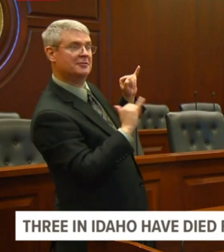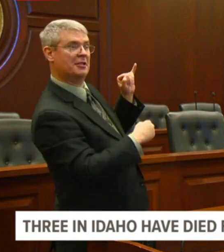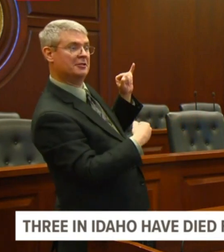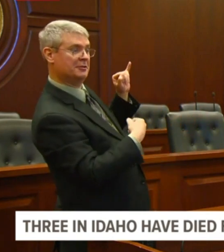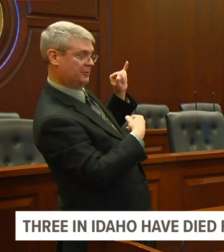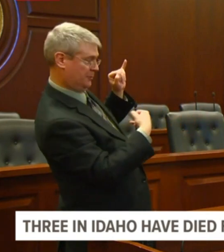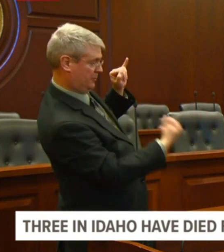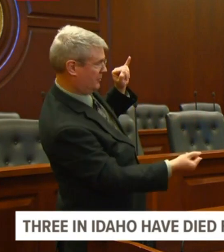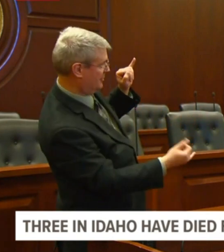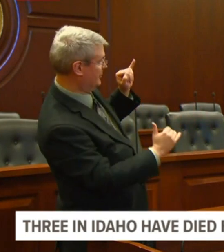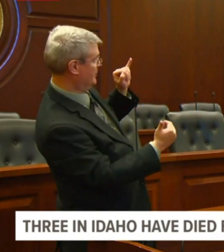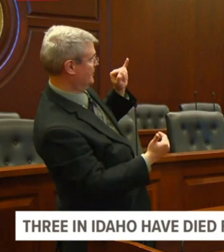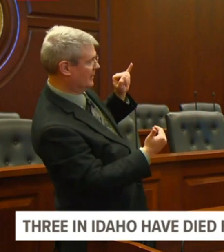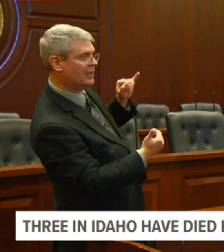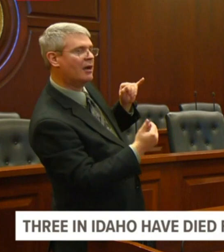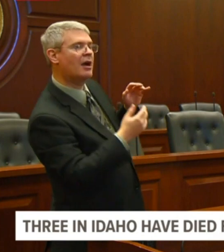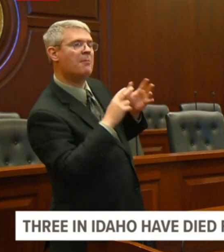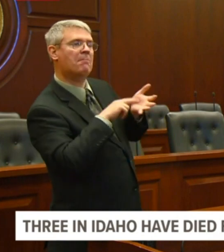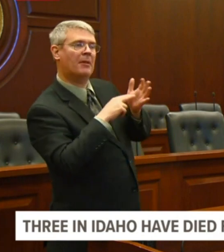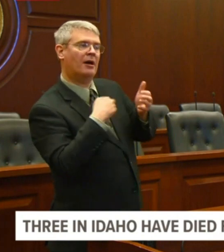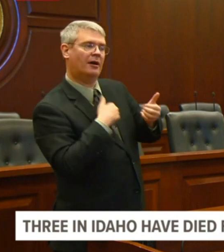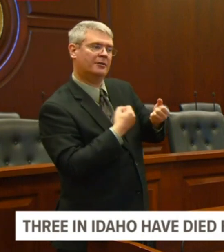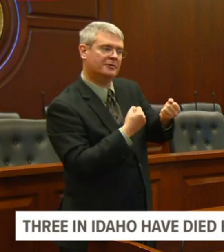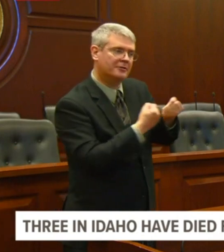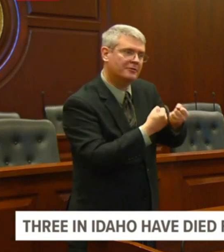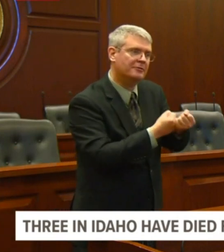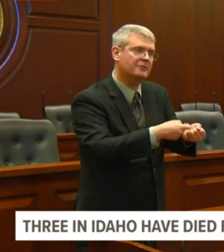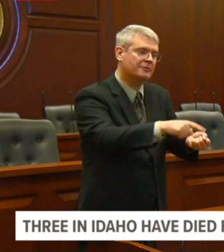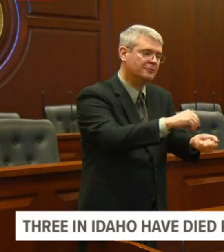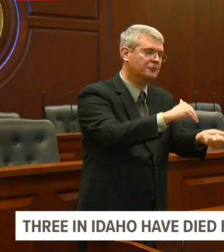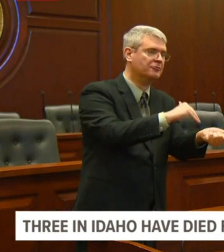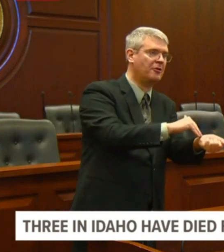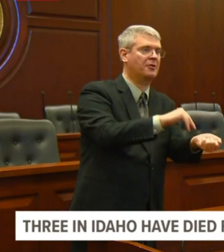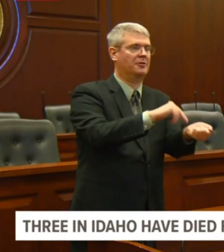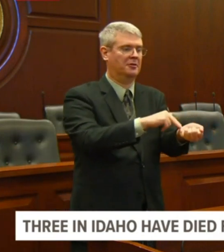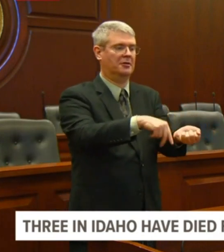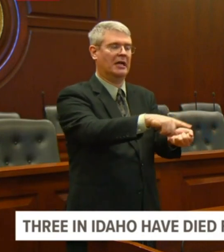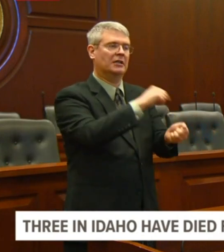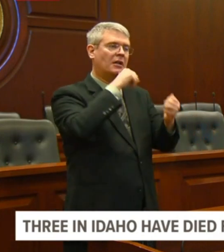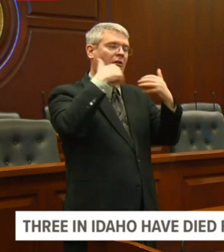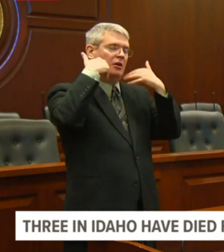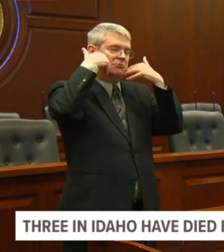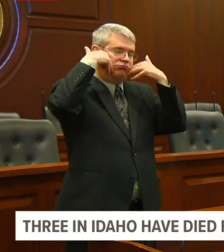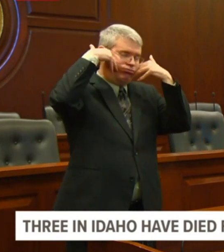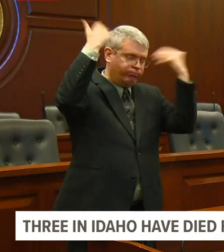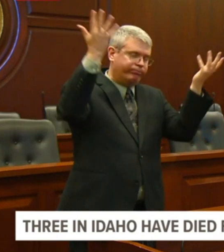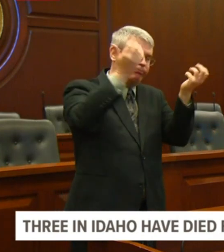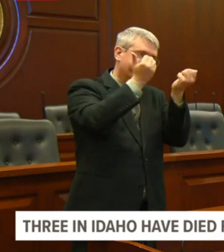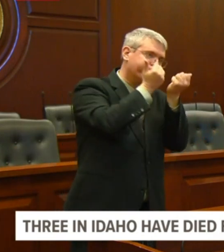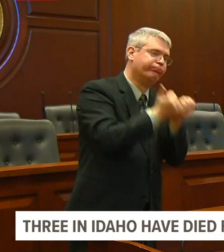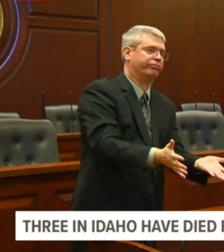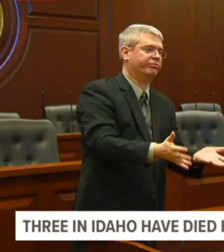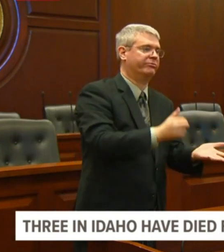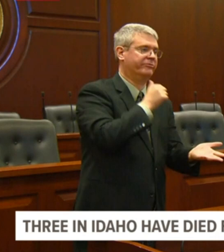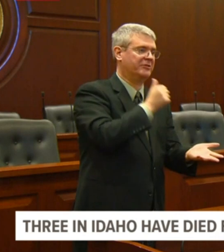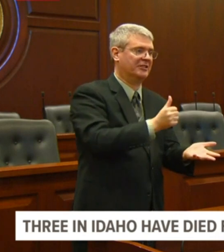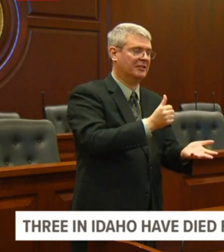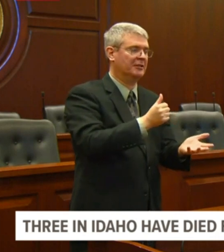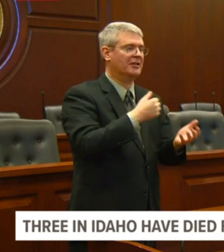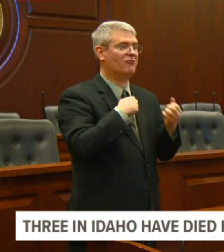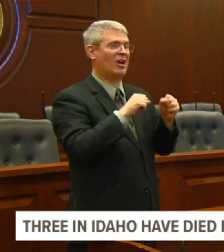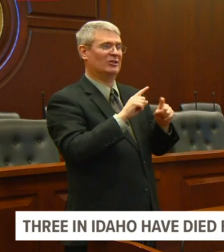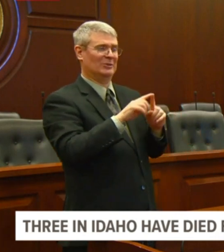don't have, uh, we have the minimum number of fatalities as a result of this that we can. So.